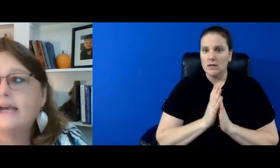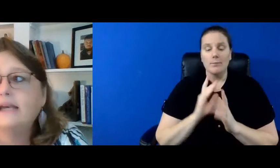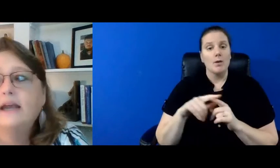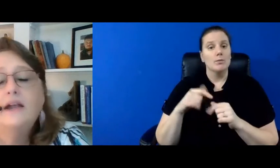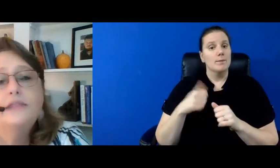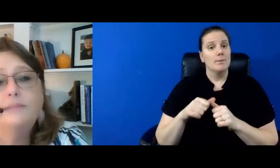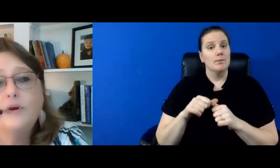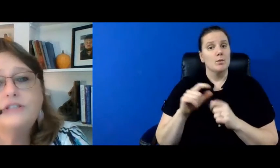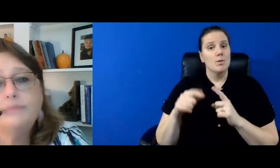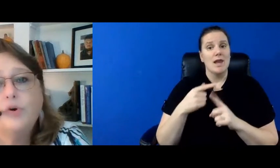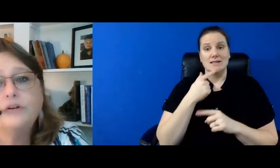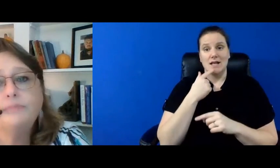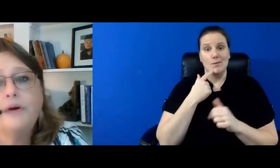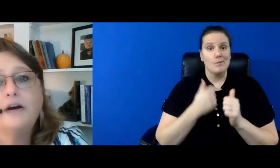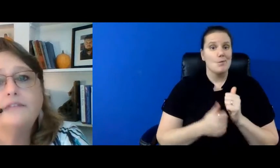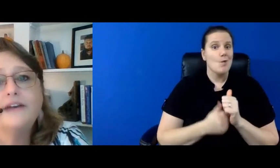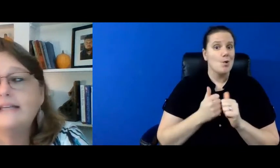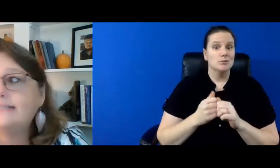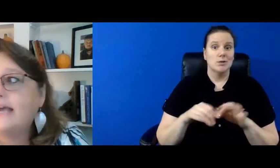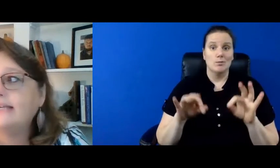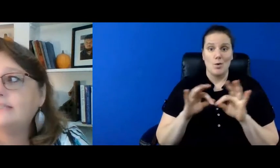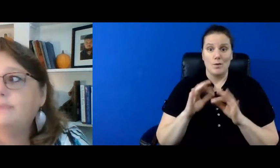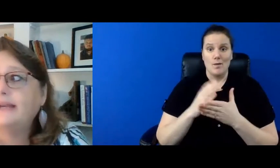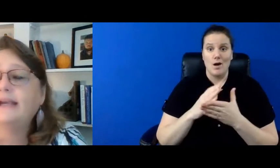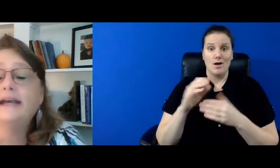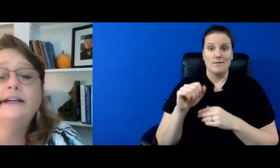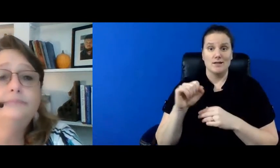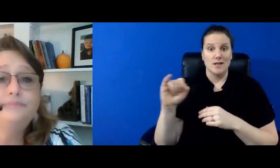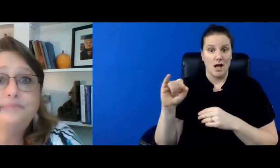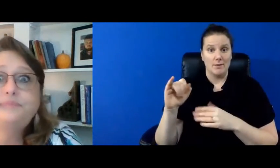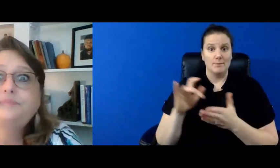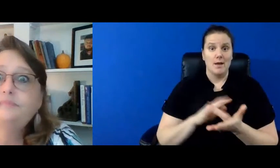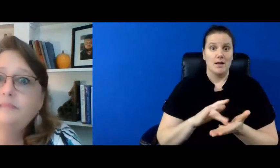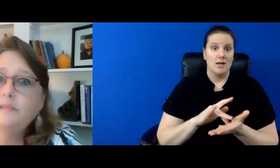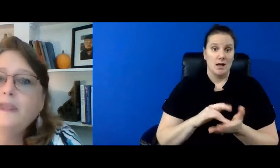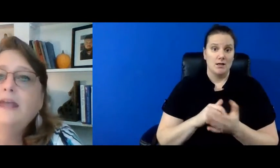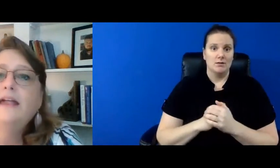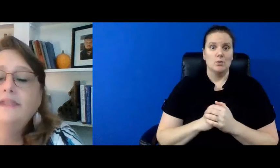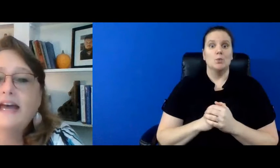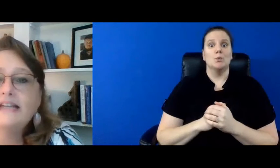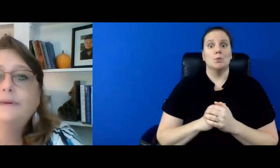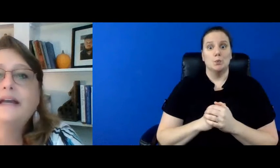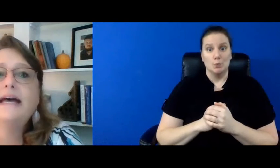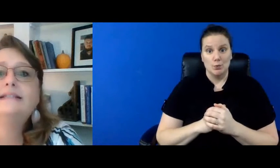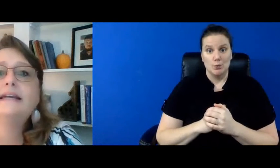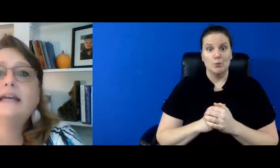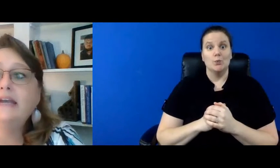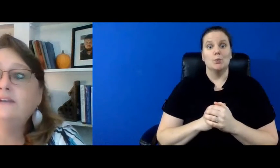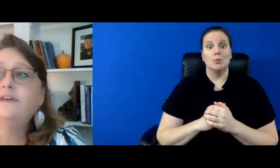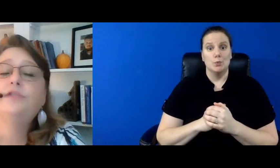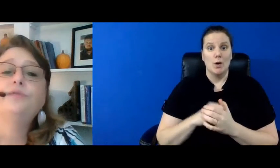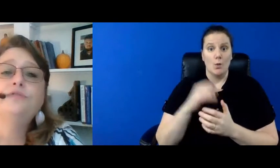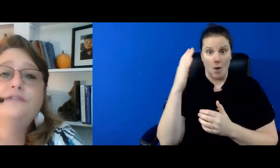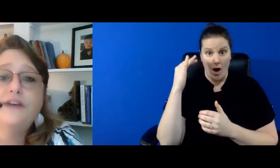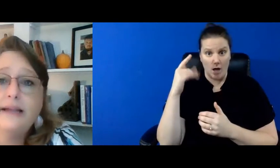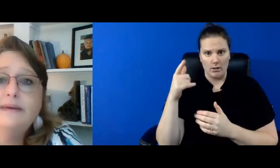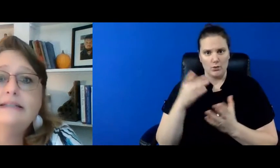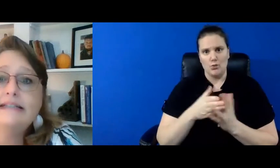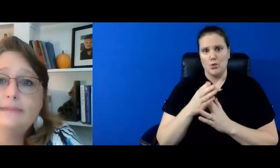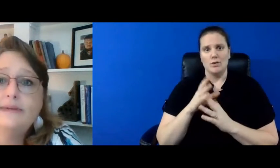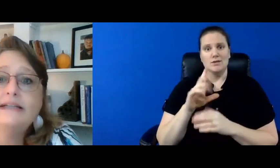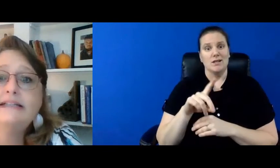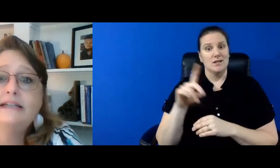when i said the most important part of ssi is medicaid that's because even through